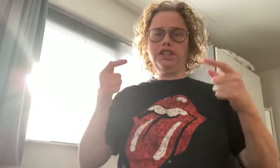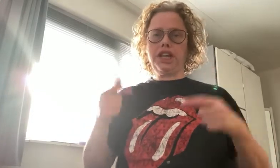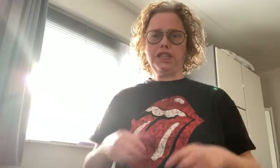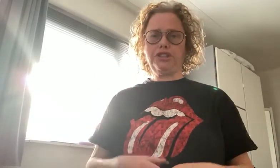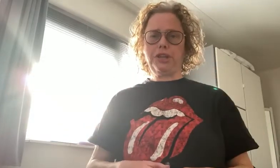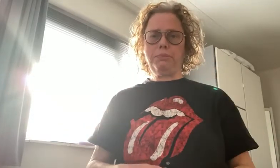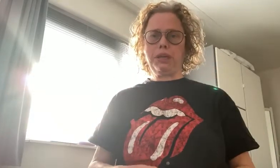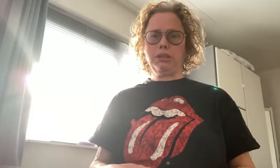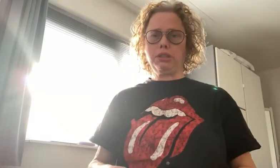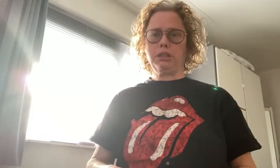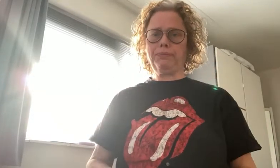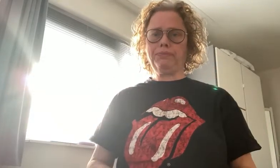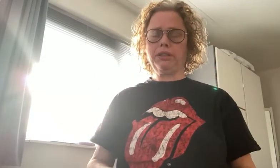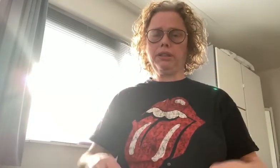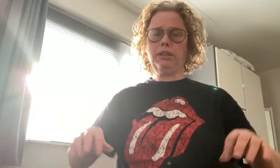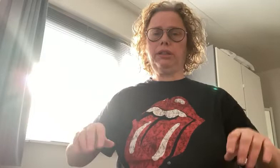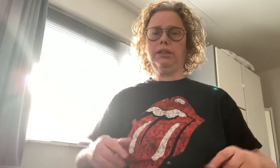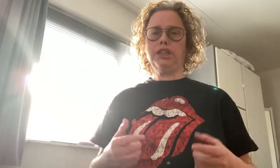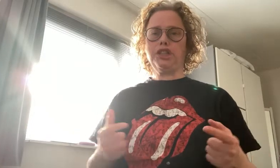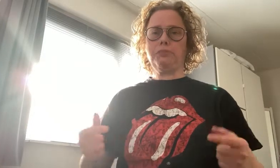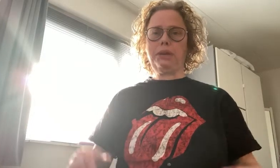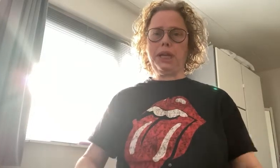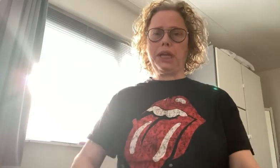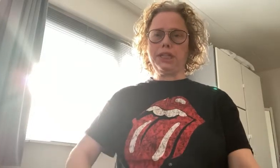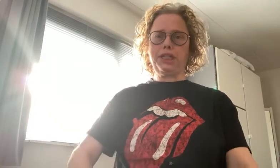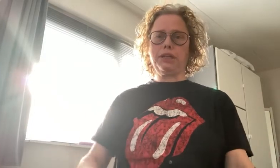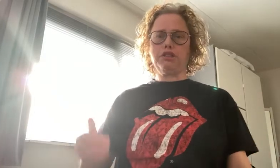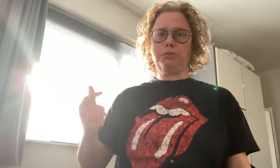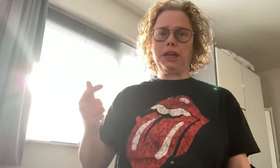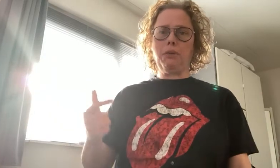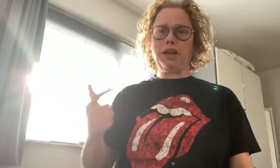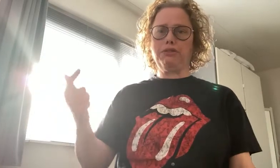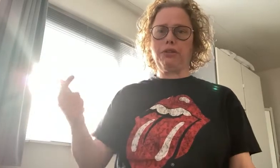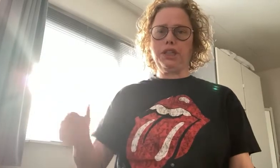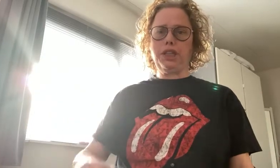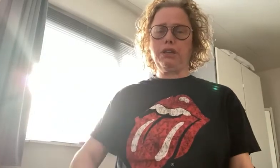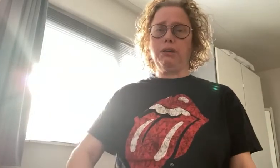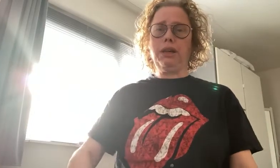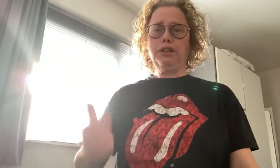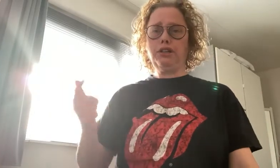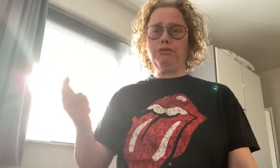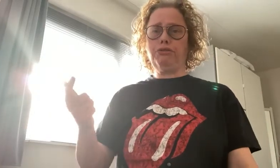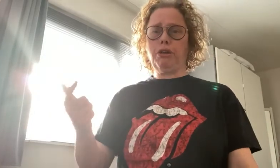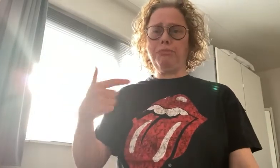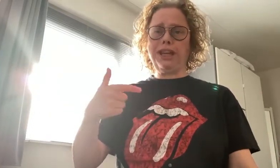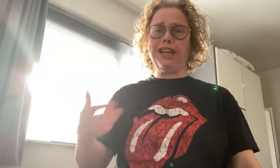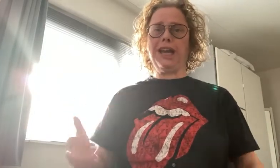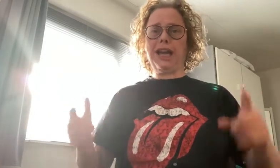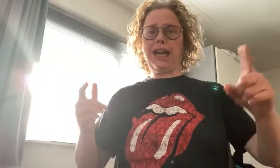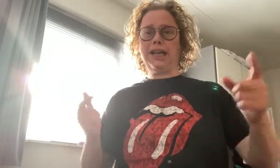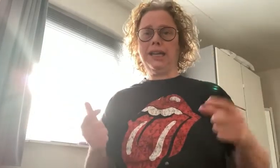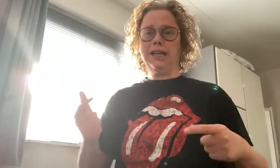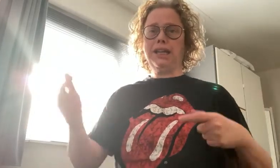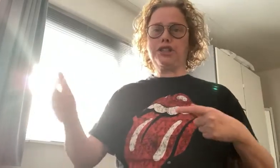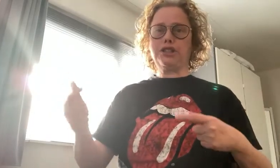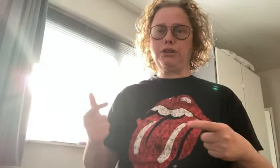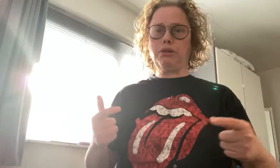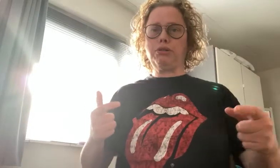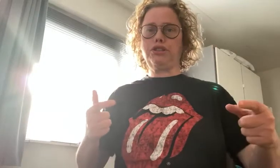Listen up, y'all. This is B&R Jones speaking one for you, two for me. Hey, that's the rules.